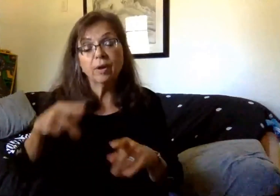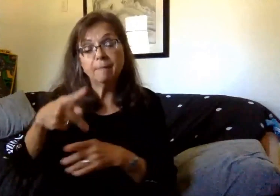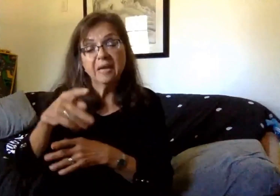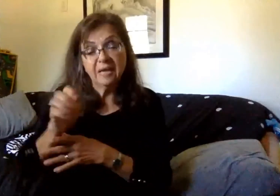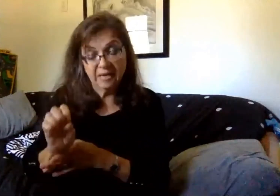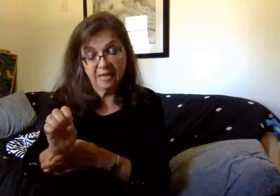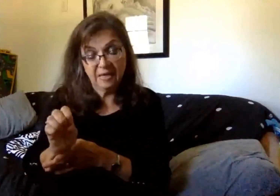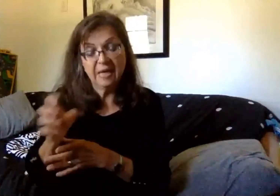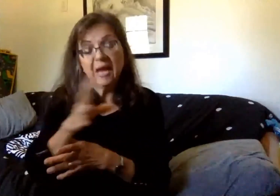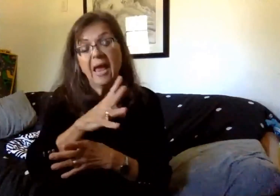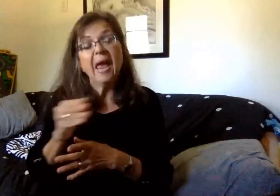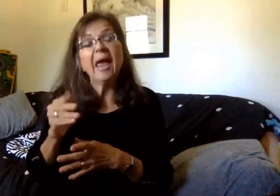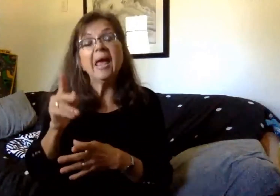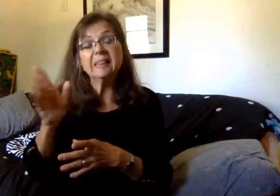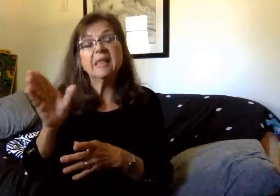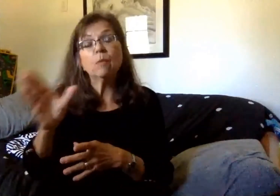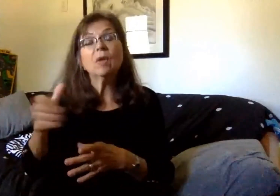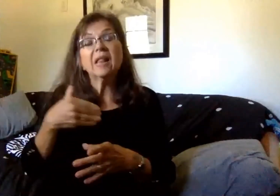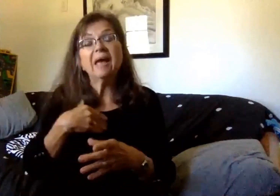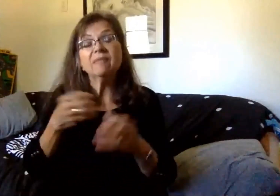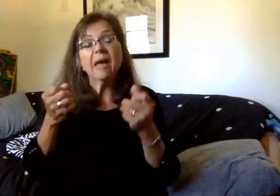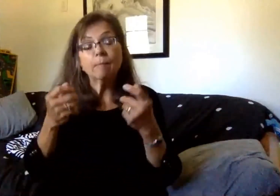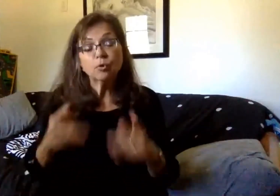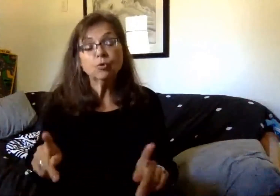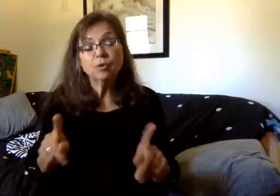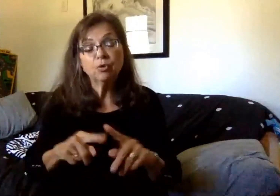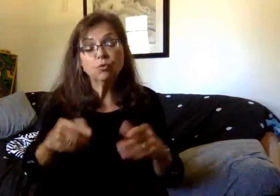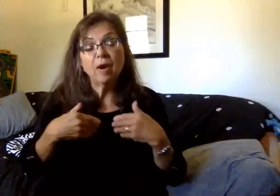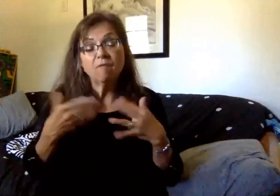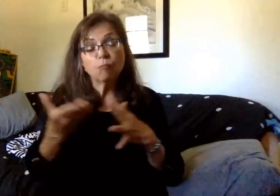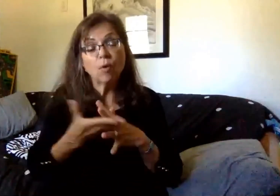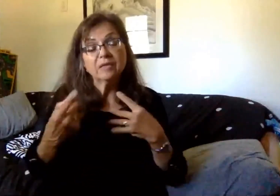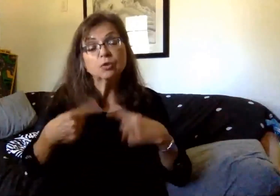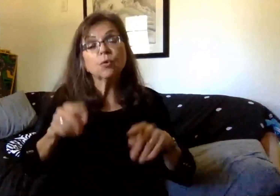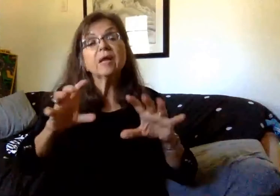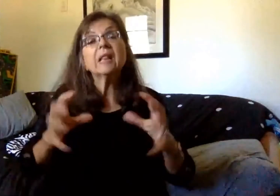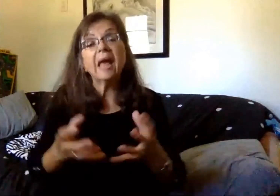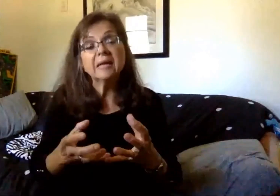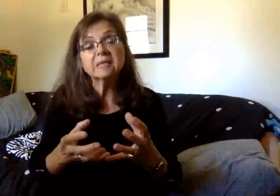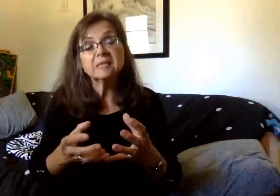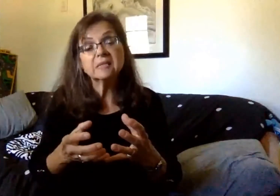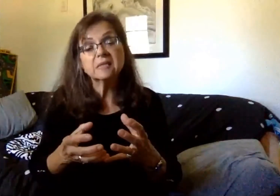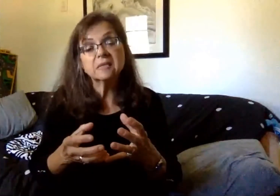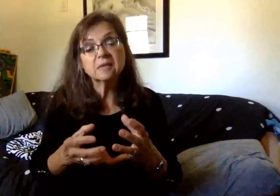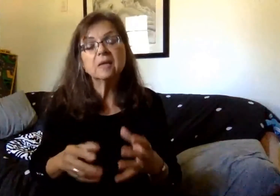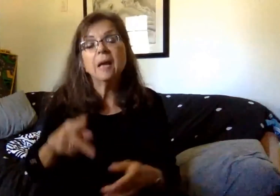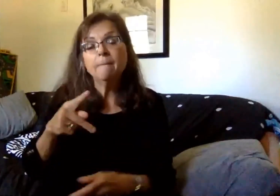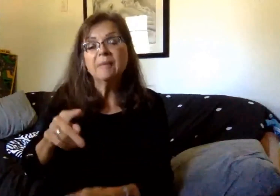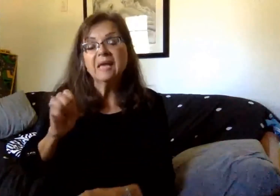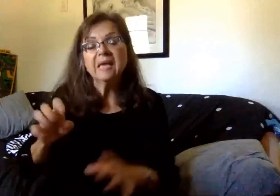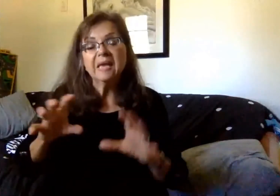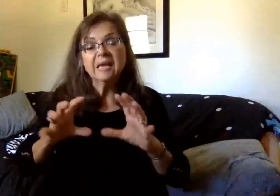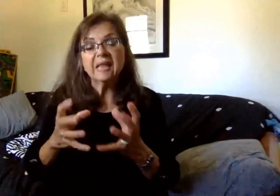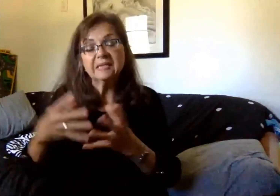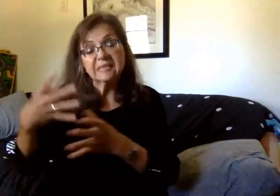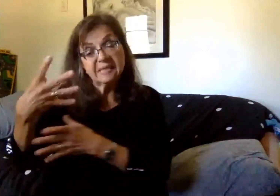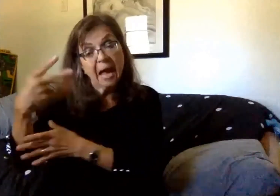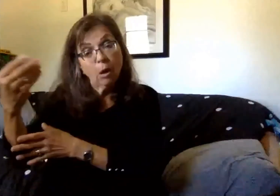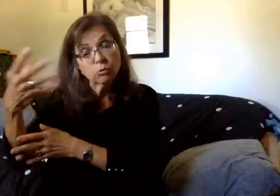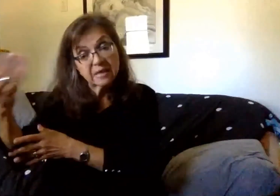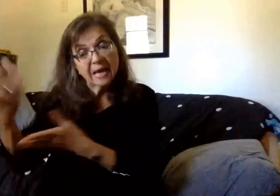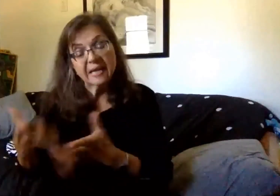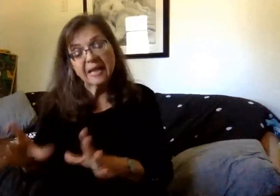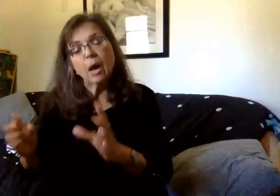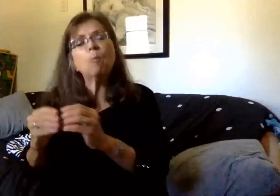and they will have the opportunity for mask breaks periodically during the class. PE classes scheduled outside will allow for more